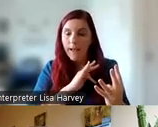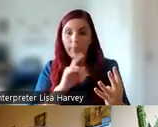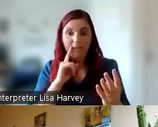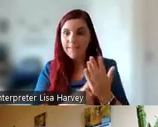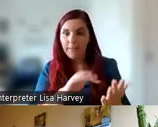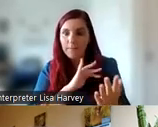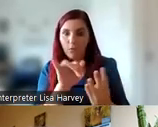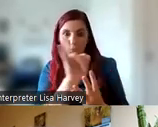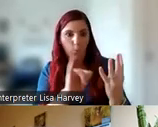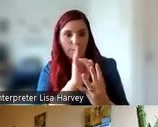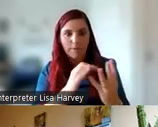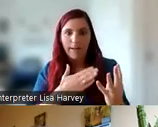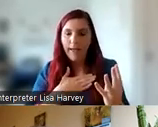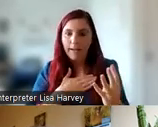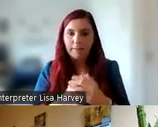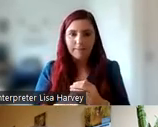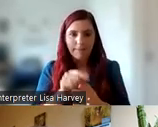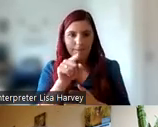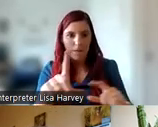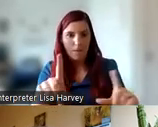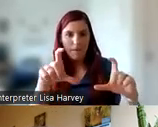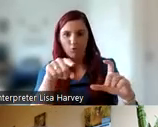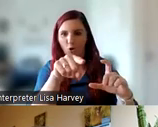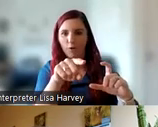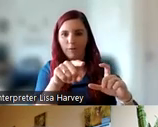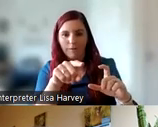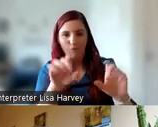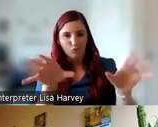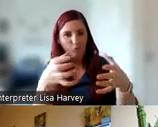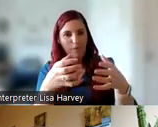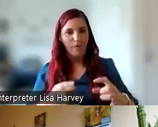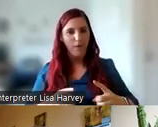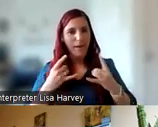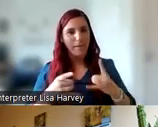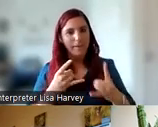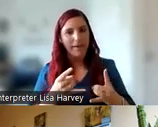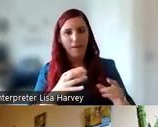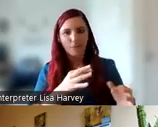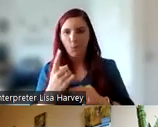on, if any. And this is a picture of everybody looking very happy to learn about research methods.